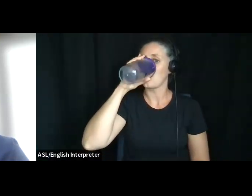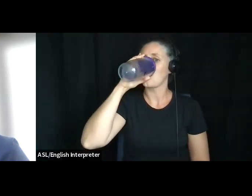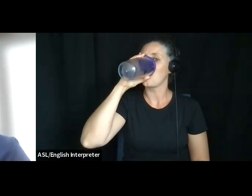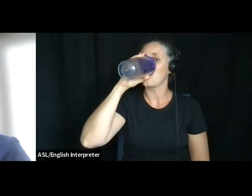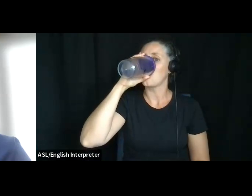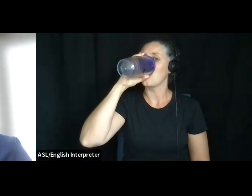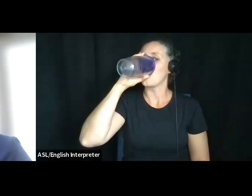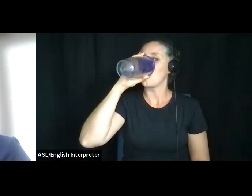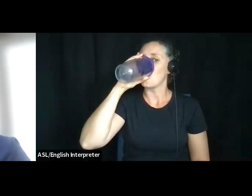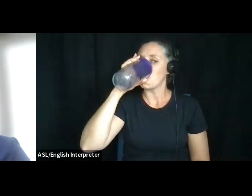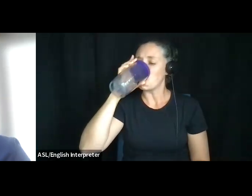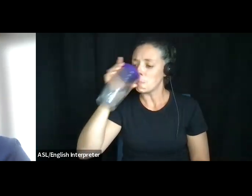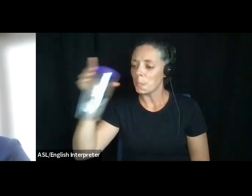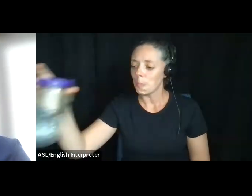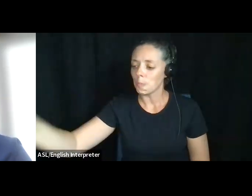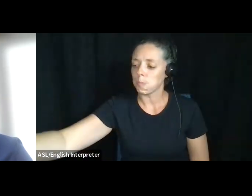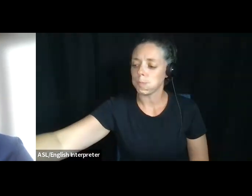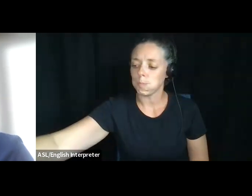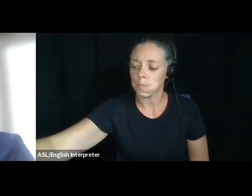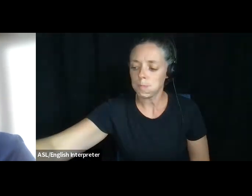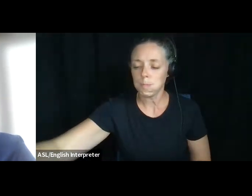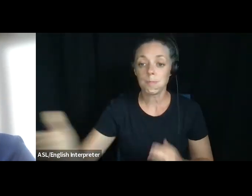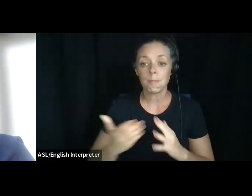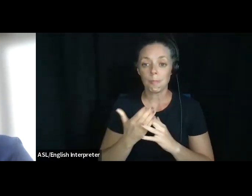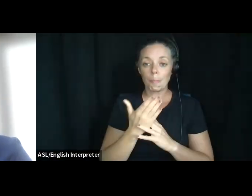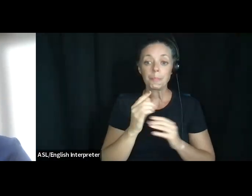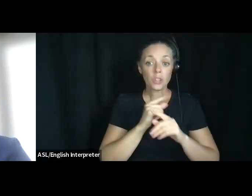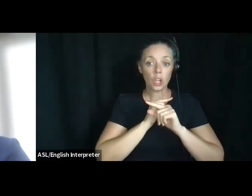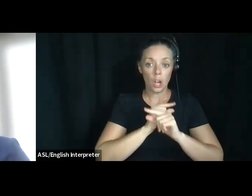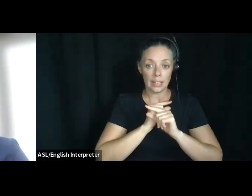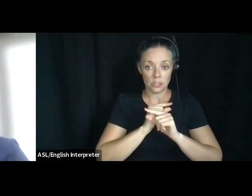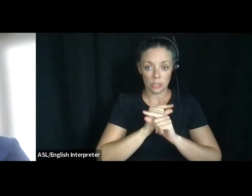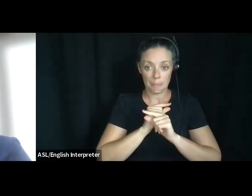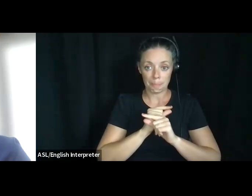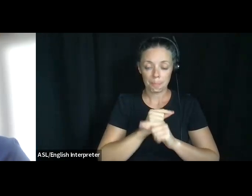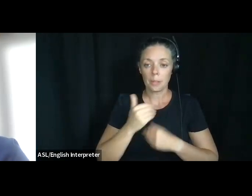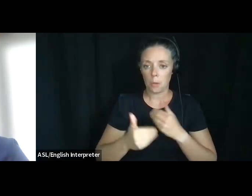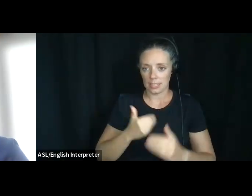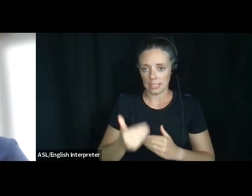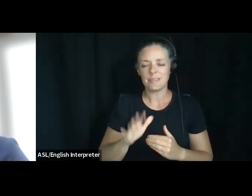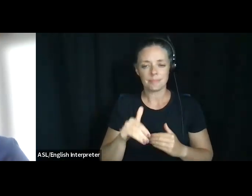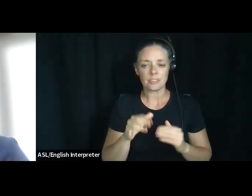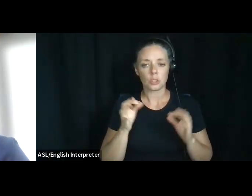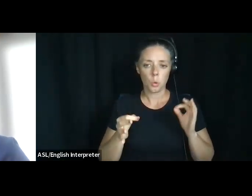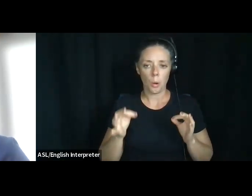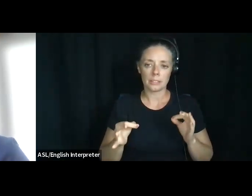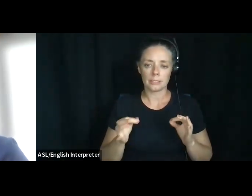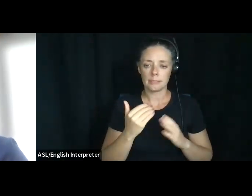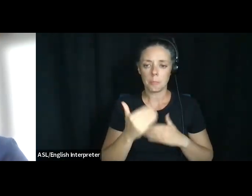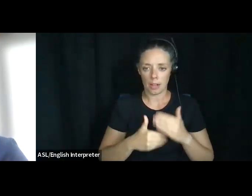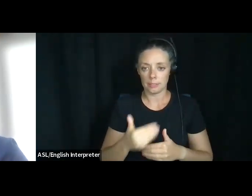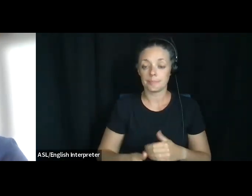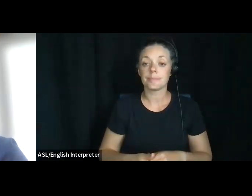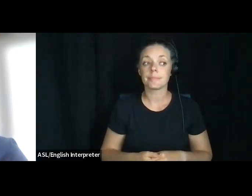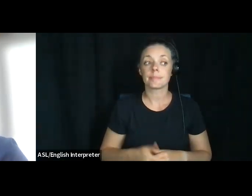through the guardianship process. So that's a court process. So through a guardianship process, um, Caitlin